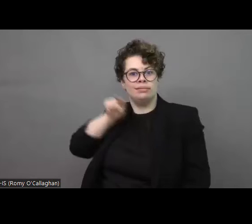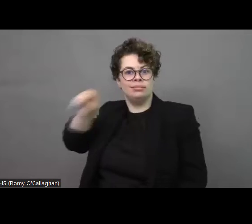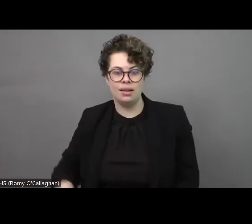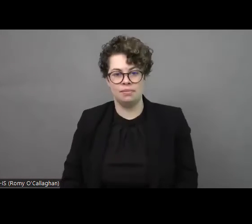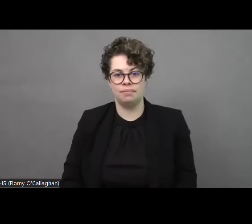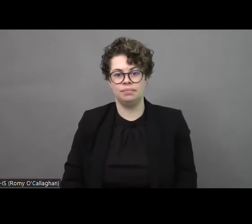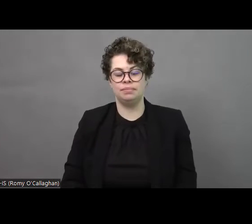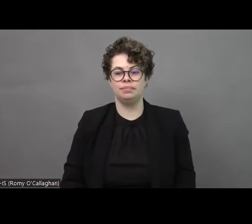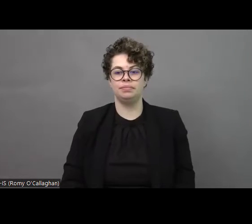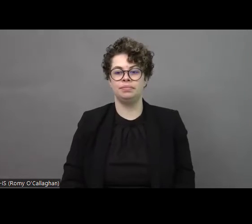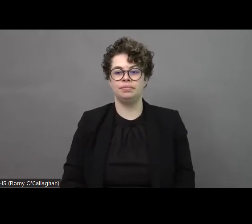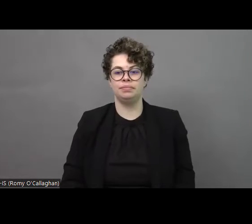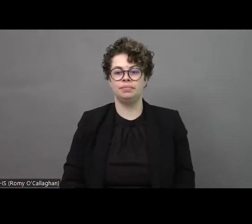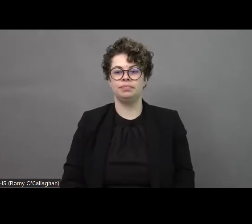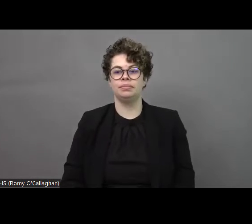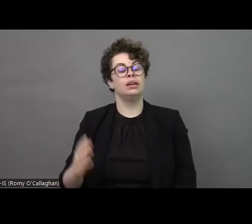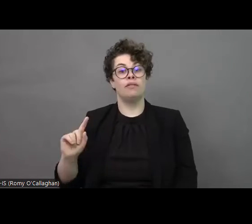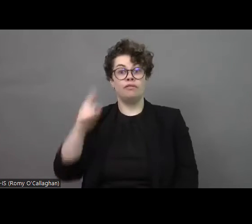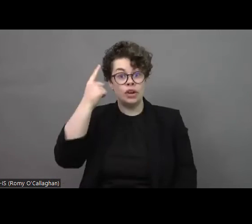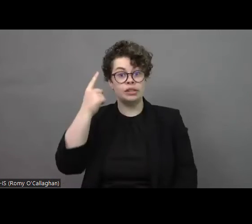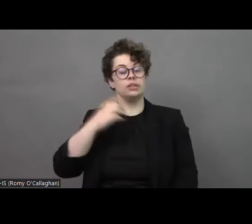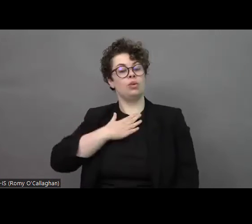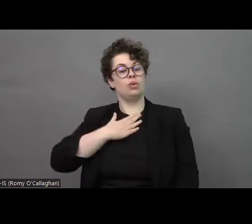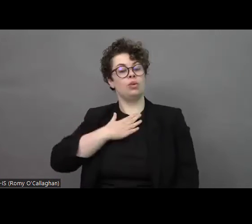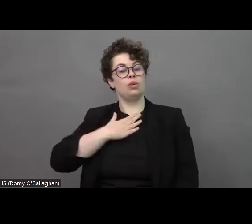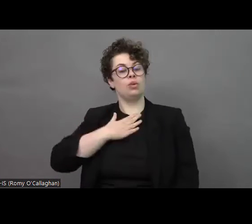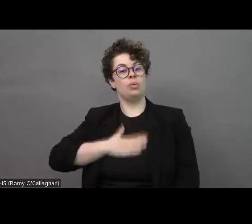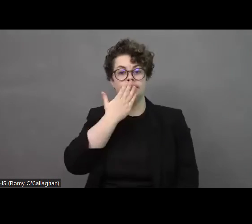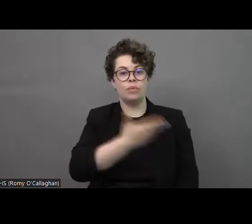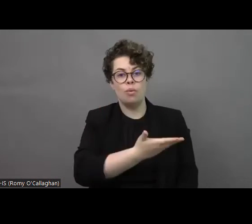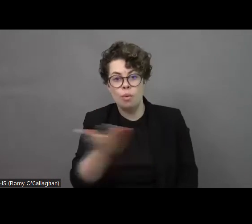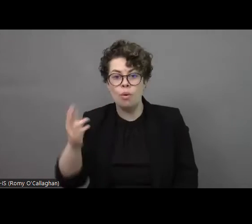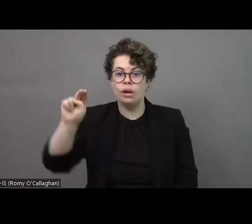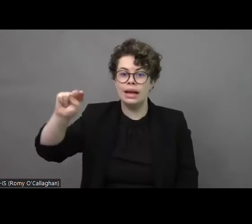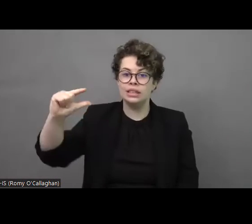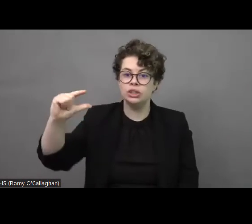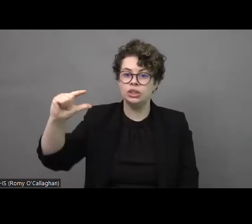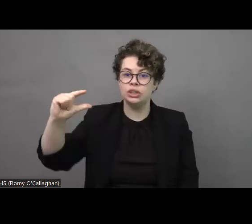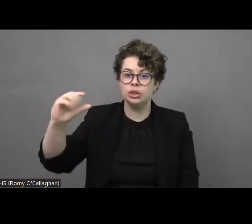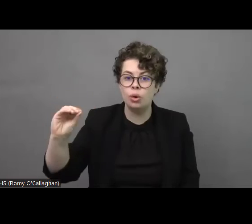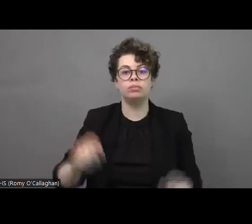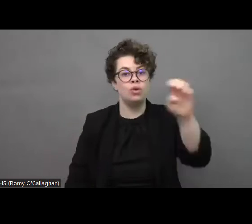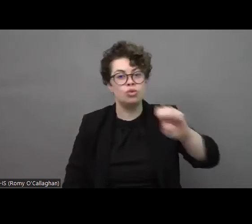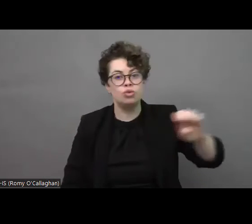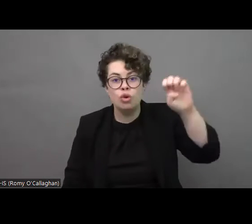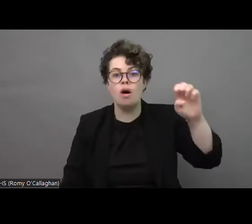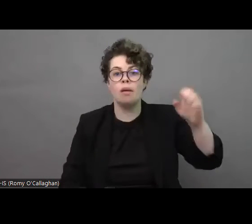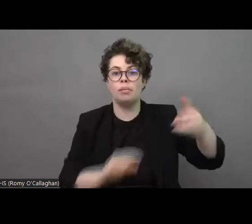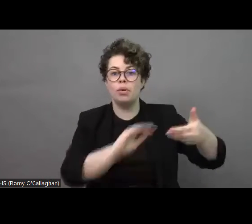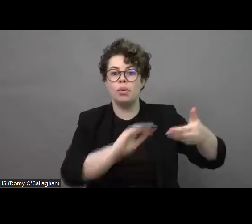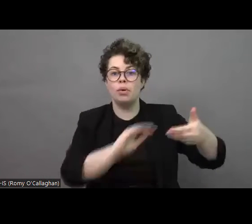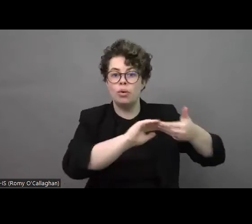NGOs, would like to thank all international organizations and European organizations who